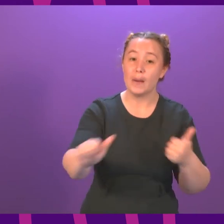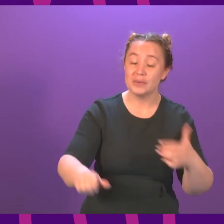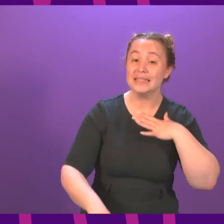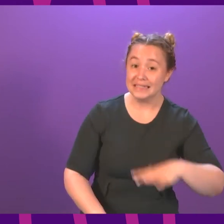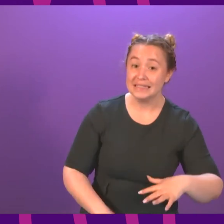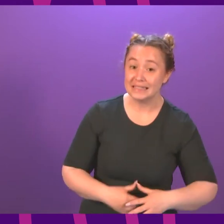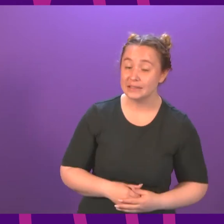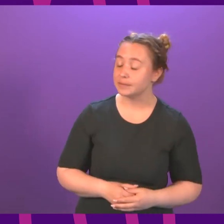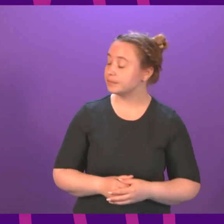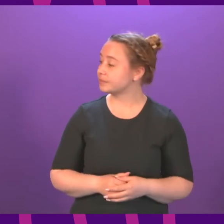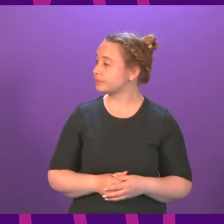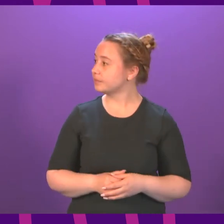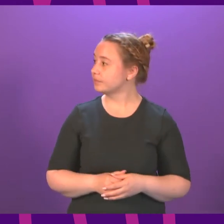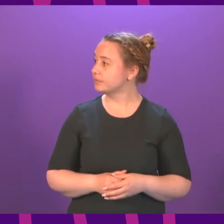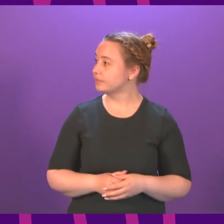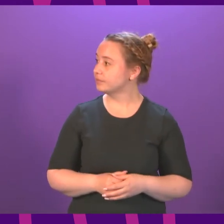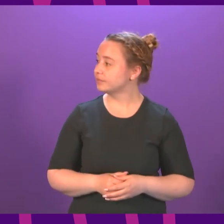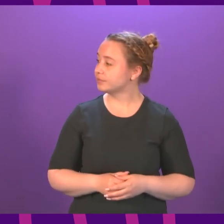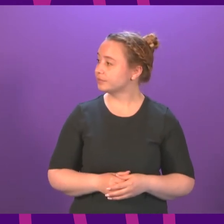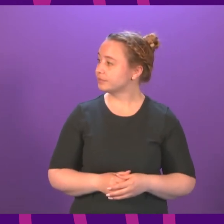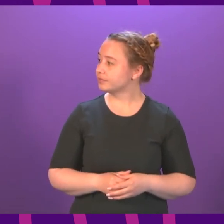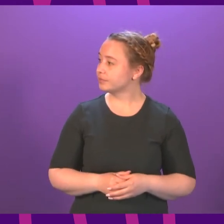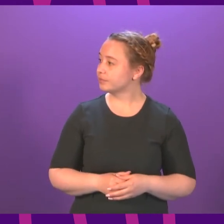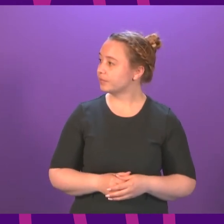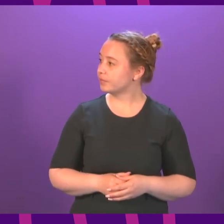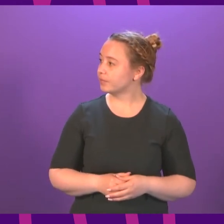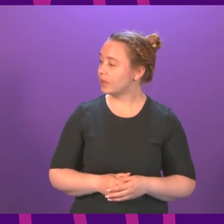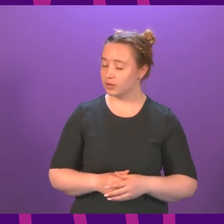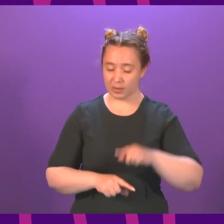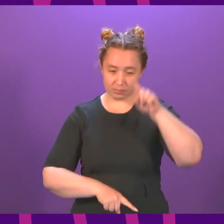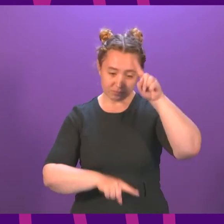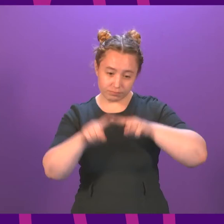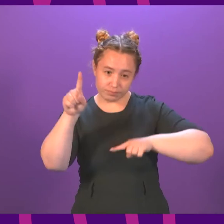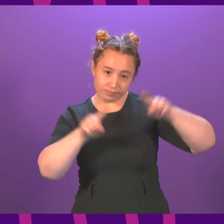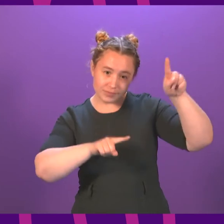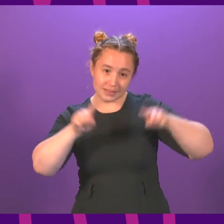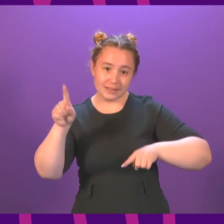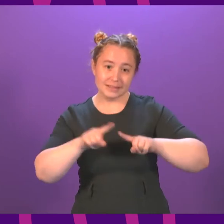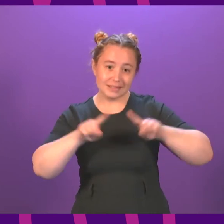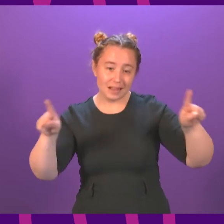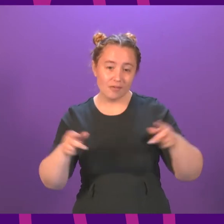a range of different ways in which we are going to support the vast renewable energy potential that